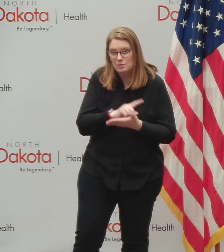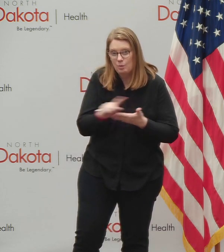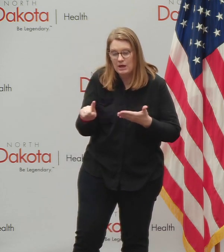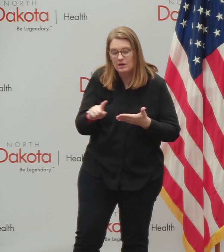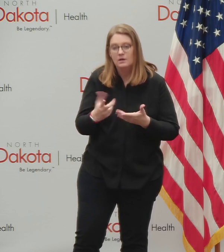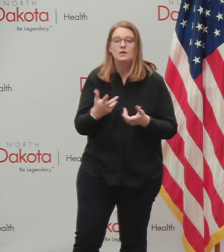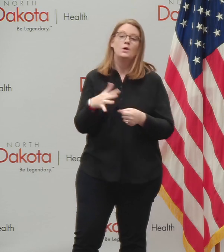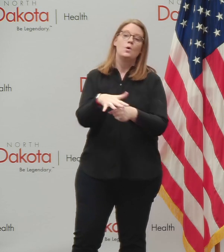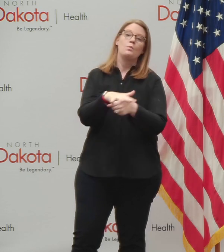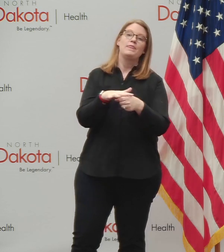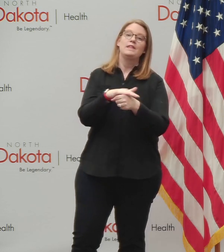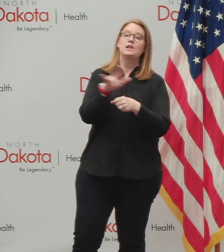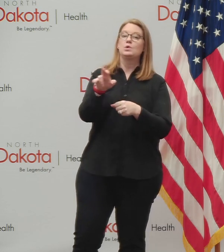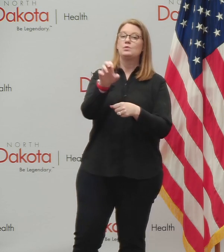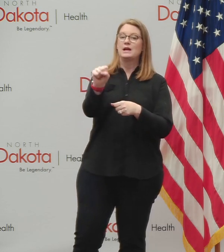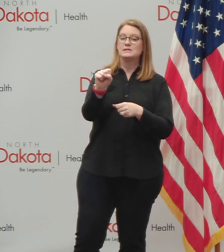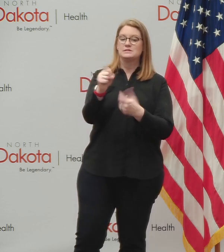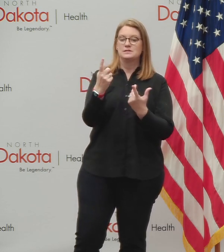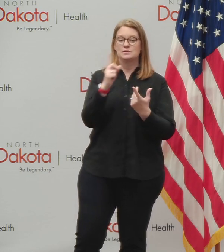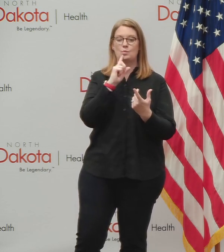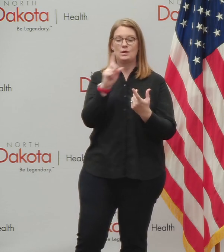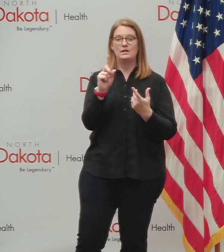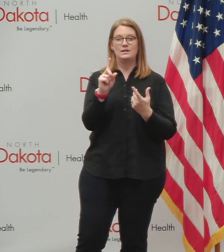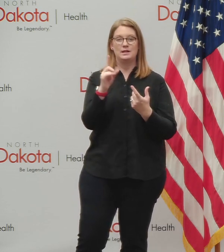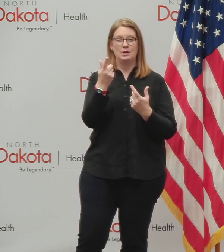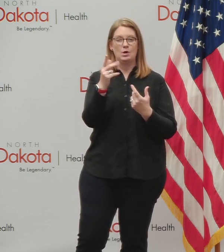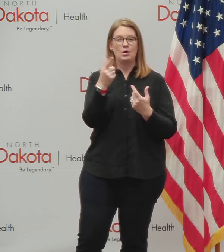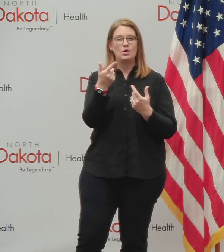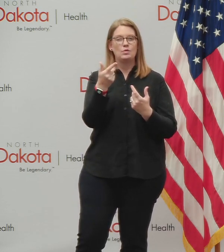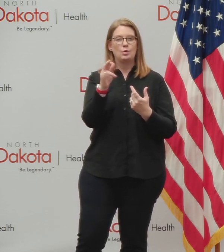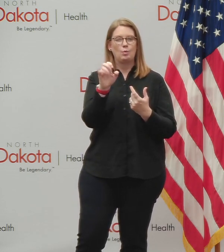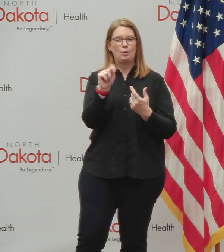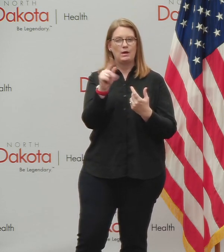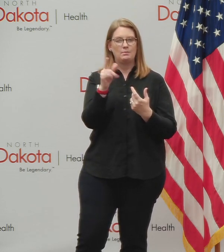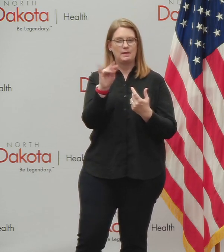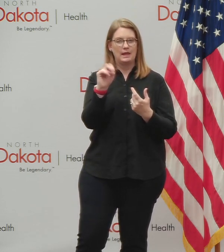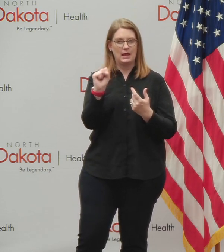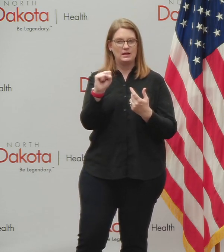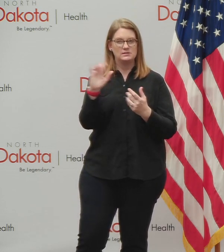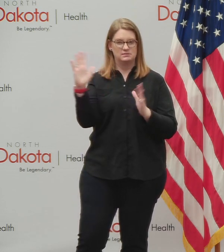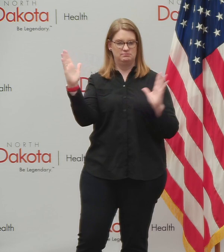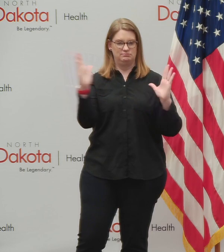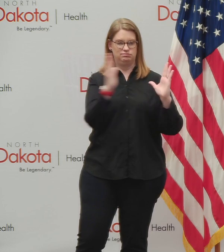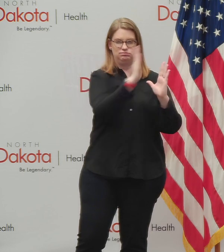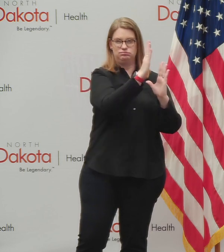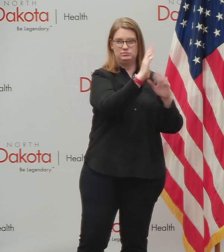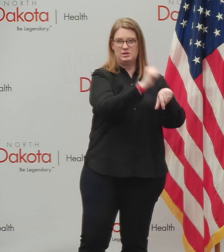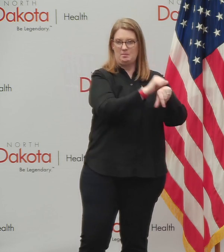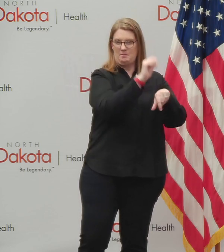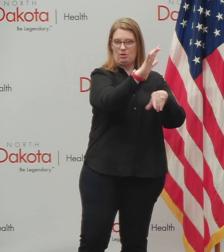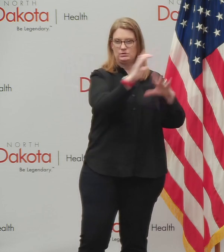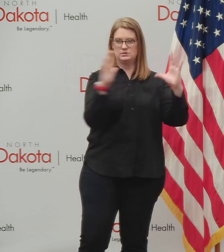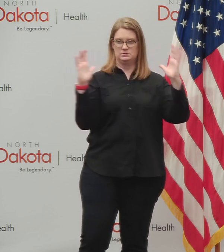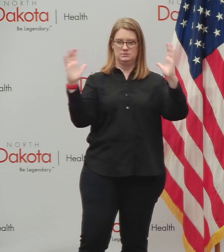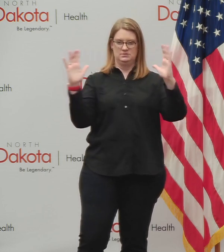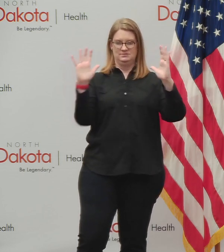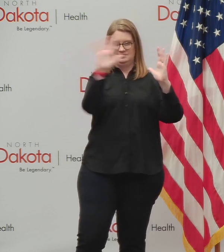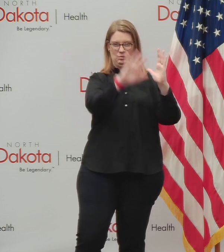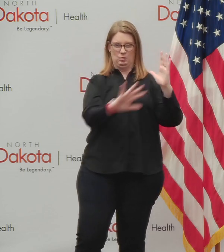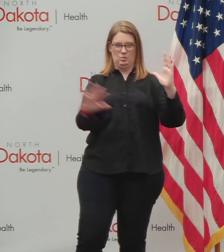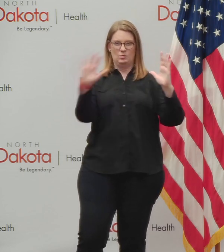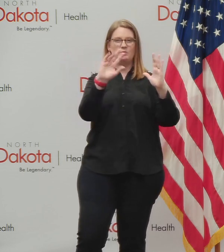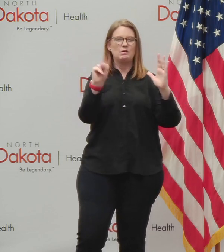United States, the upper Midwest, really from the Great Plains to the Rockies area, of which North Dakota is really in the center of that,